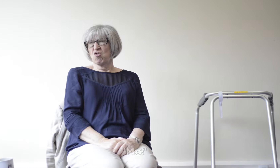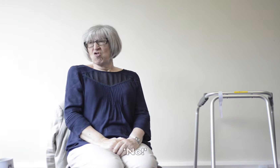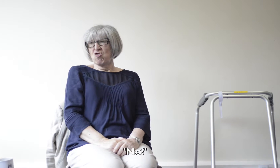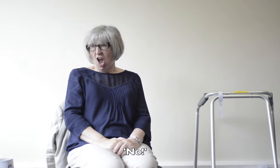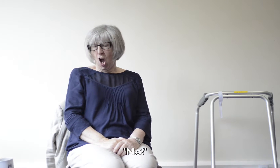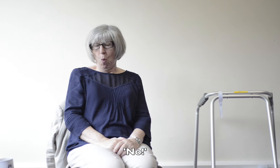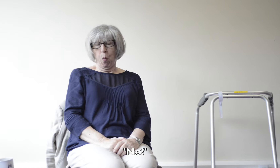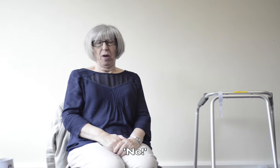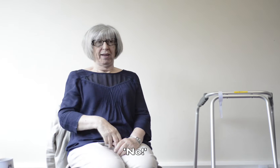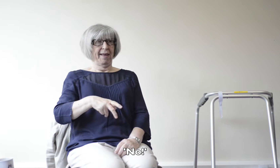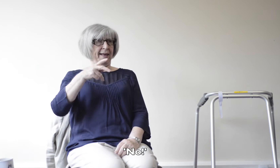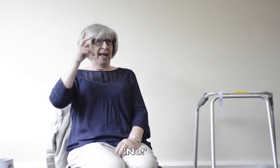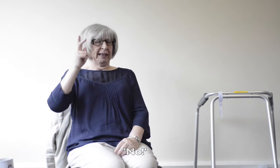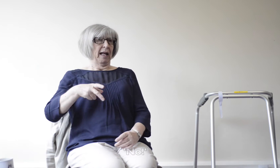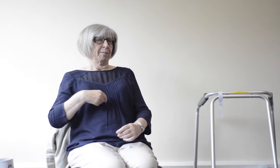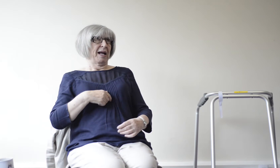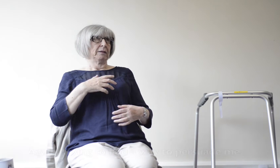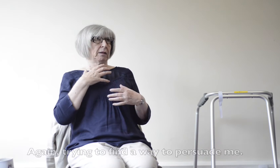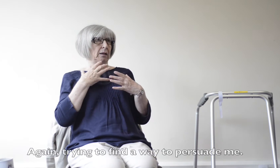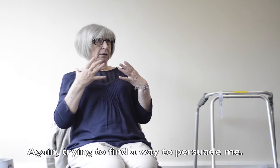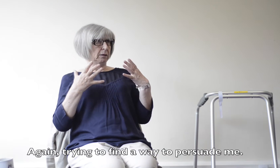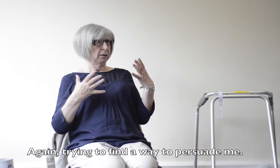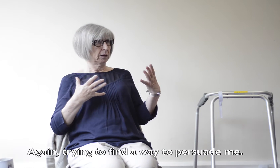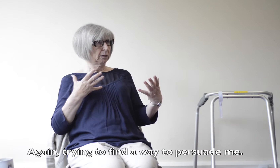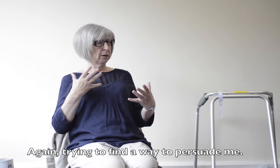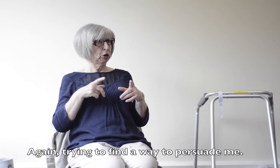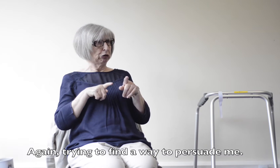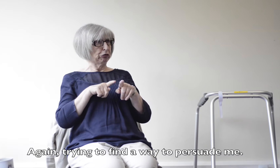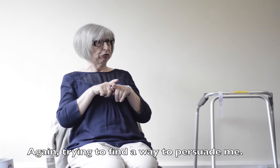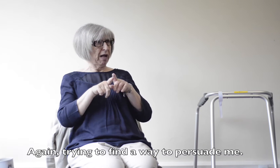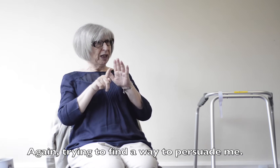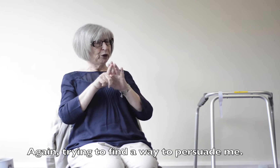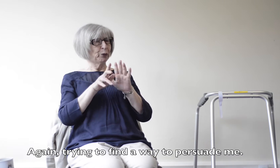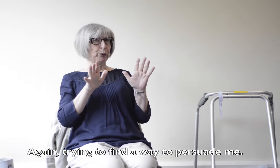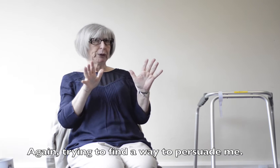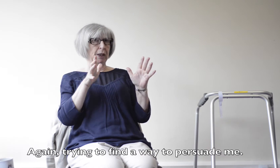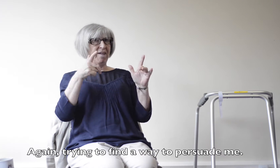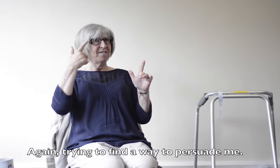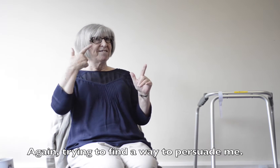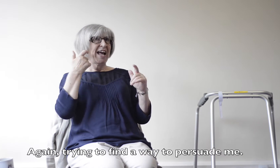I'd be treated, I was like, no, I'm not taking the medication. And he tried to persuade me.